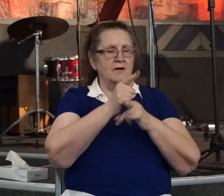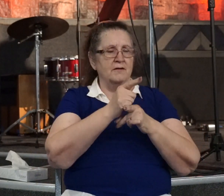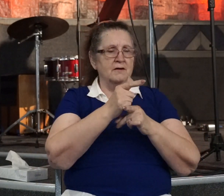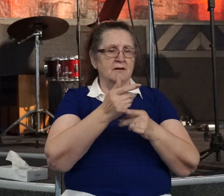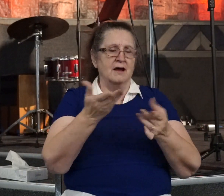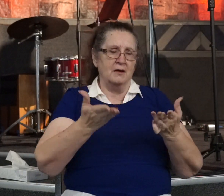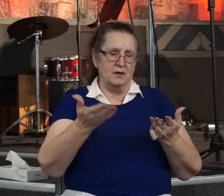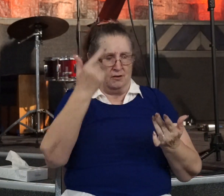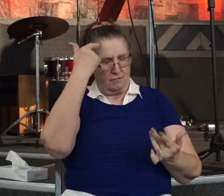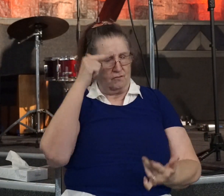for you.